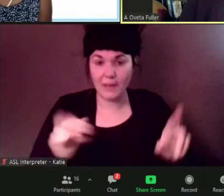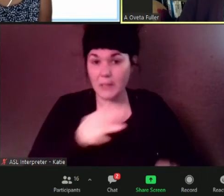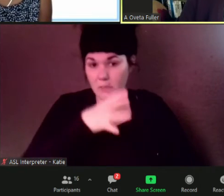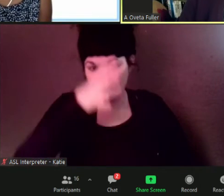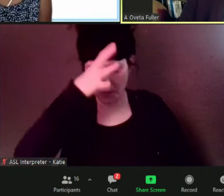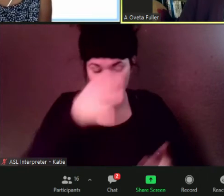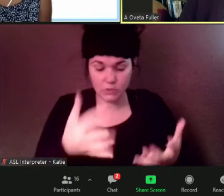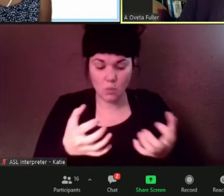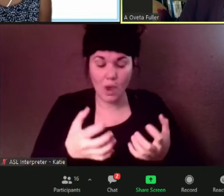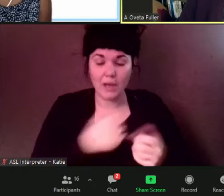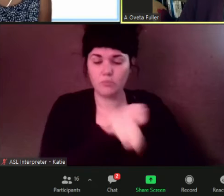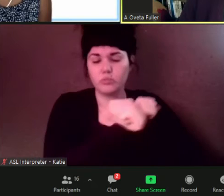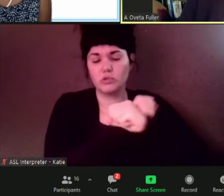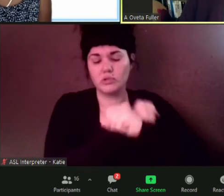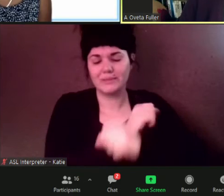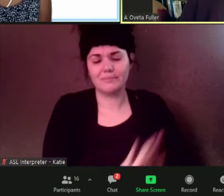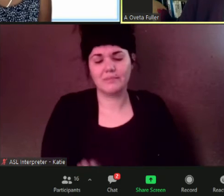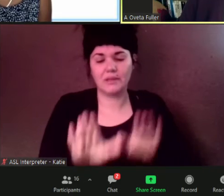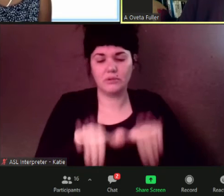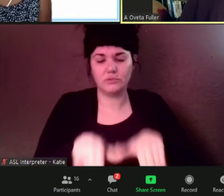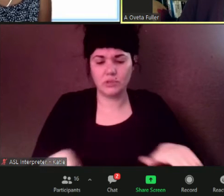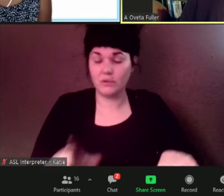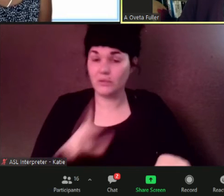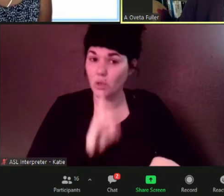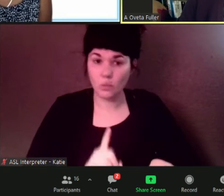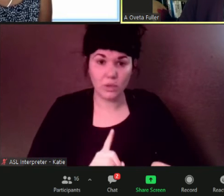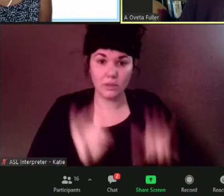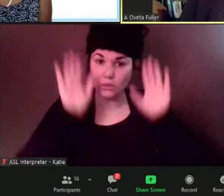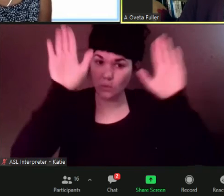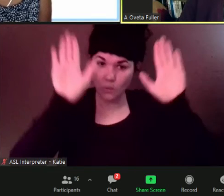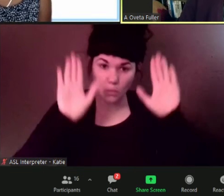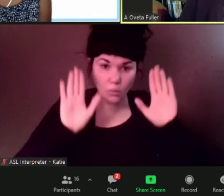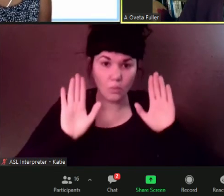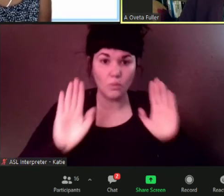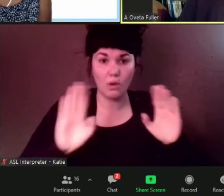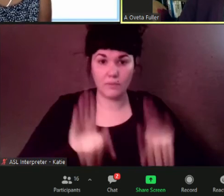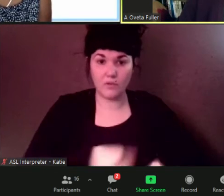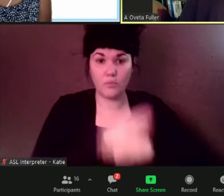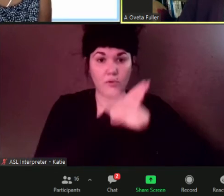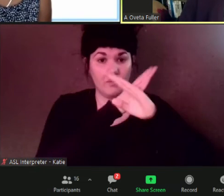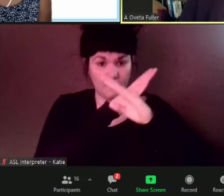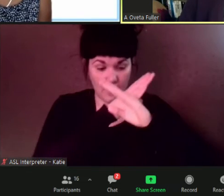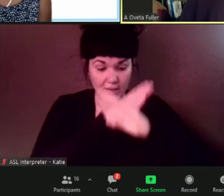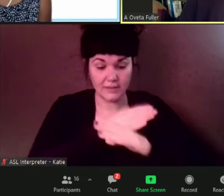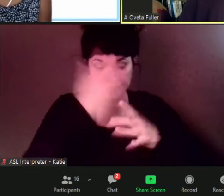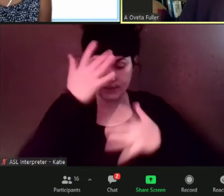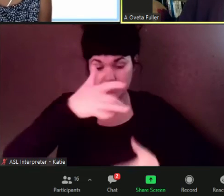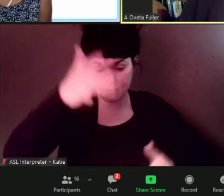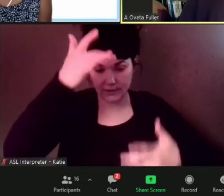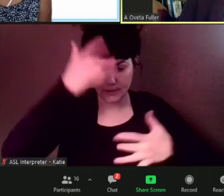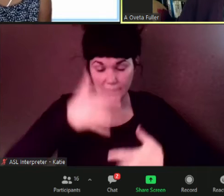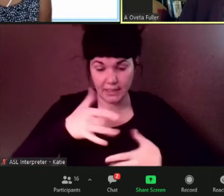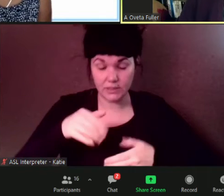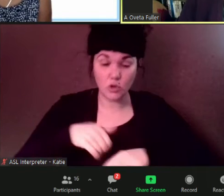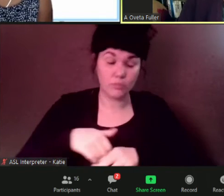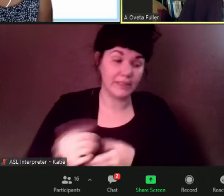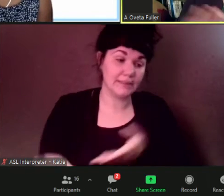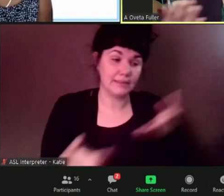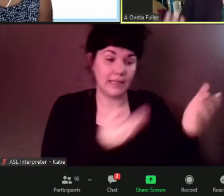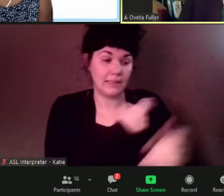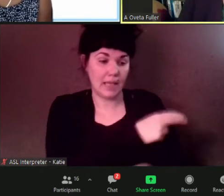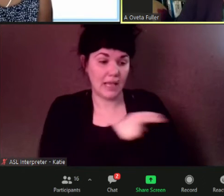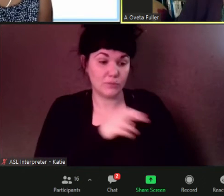against severe disease and hospitalizations and death and that's the problem with covet we want to make it uh